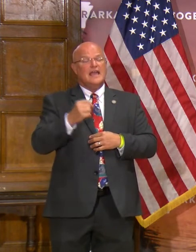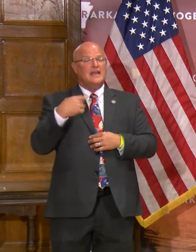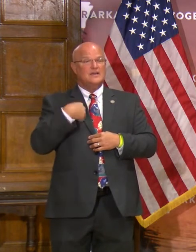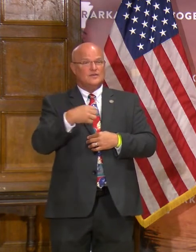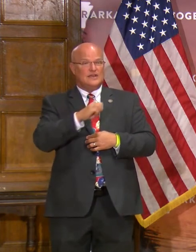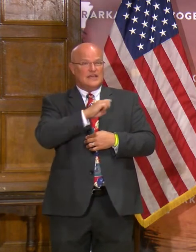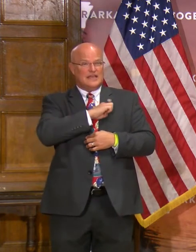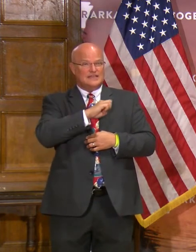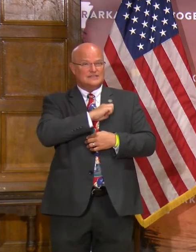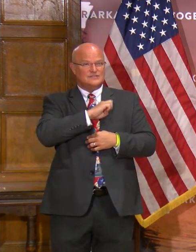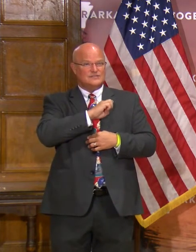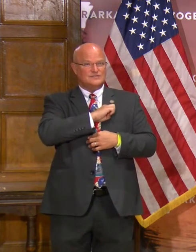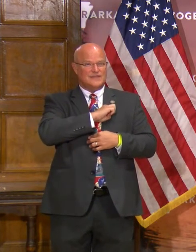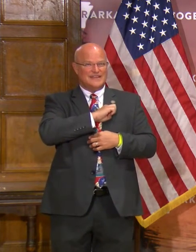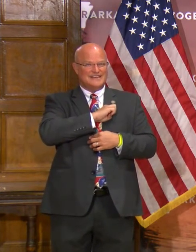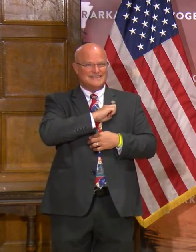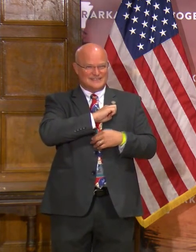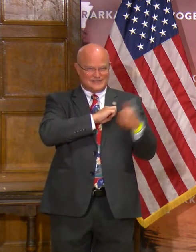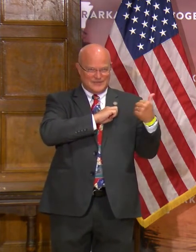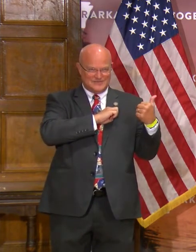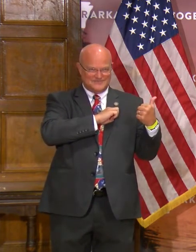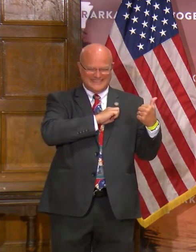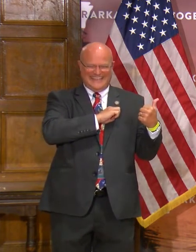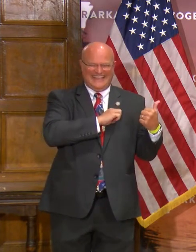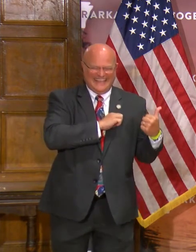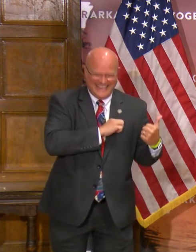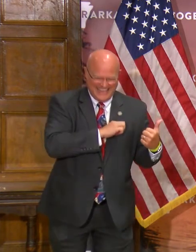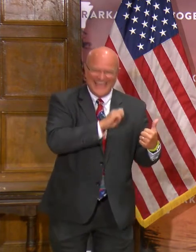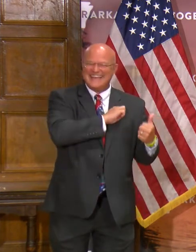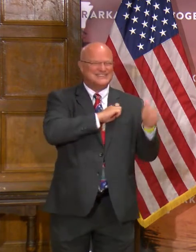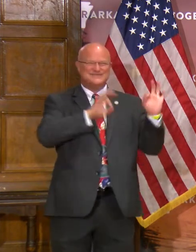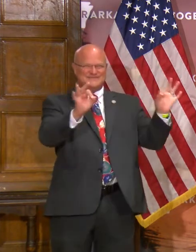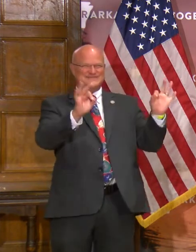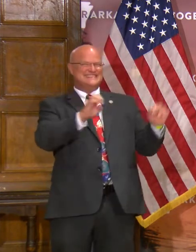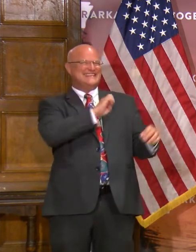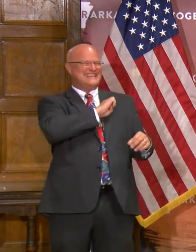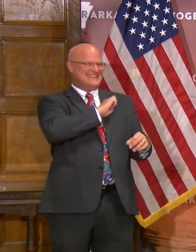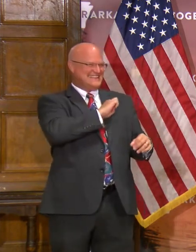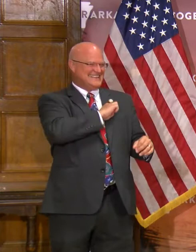Eddie Schmeckenbecher I always say it Eddie but it's